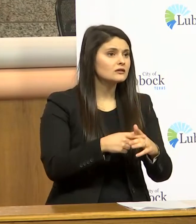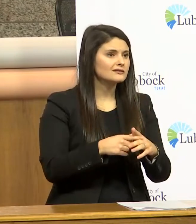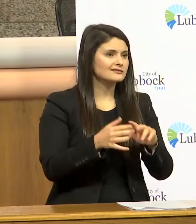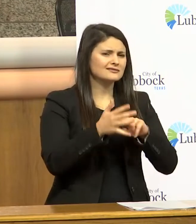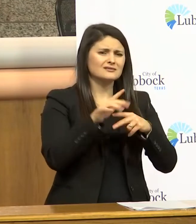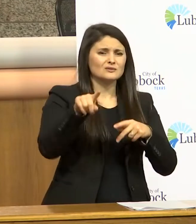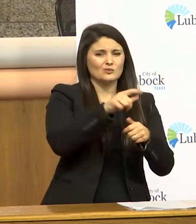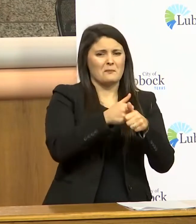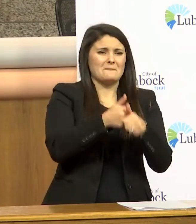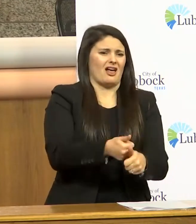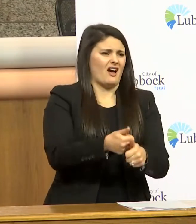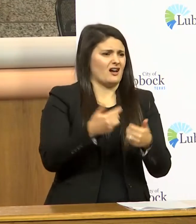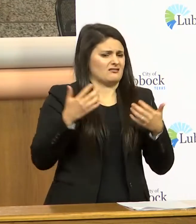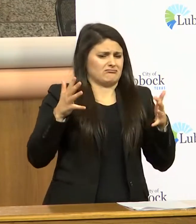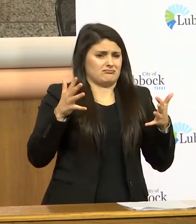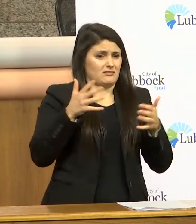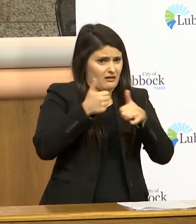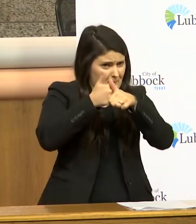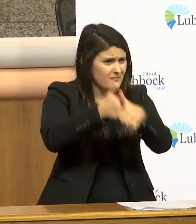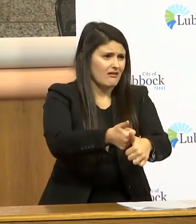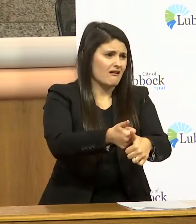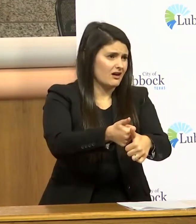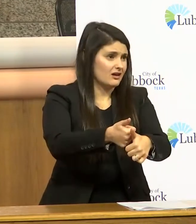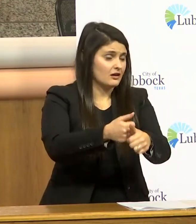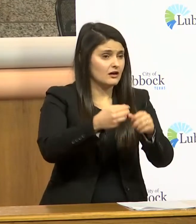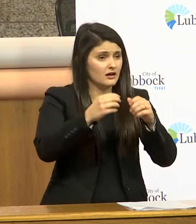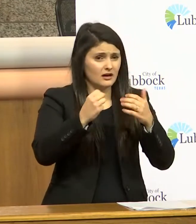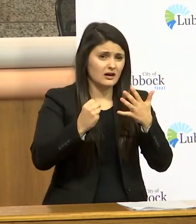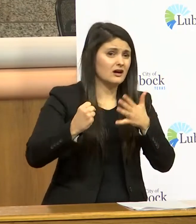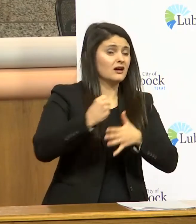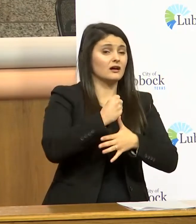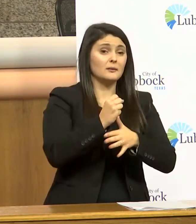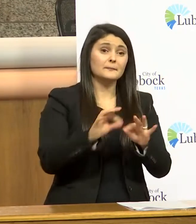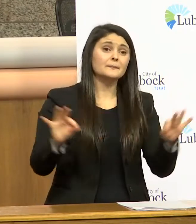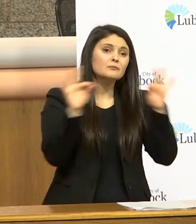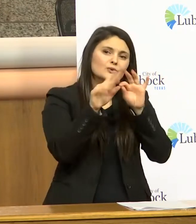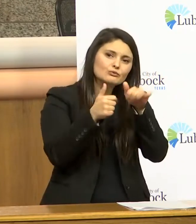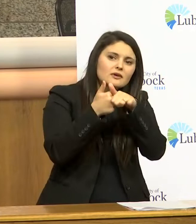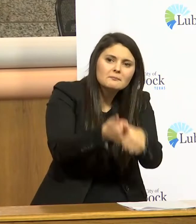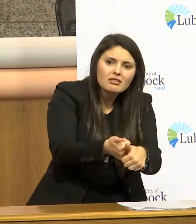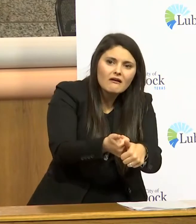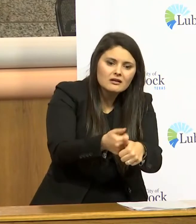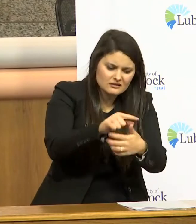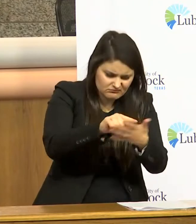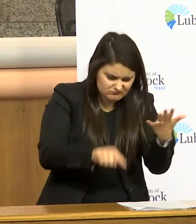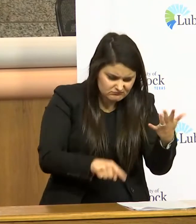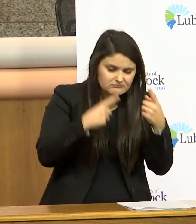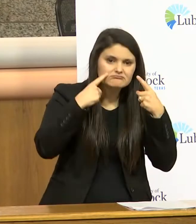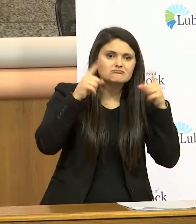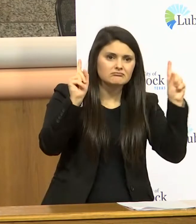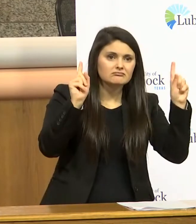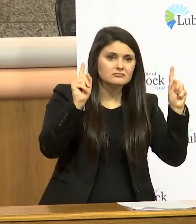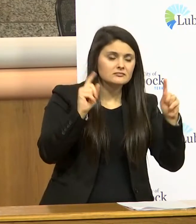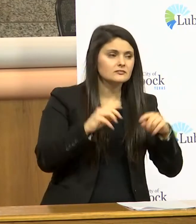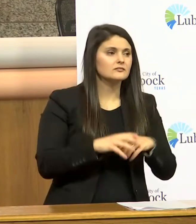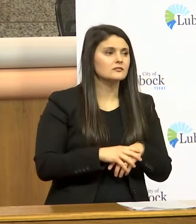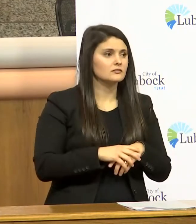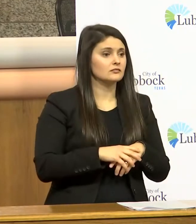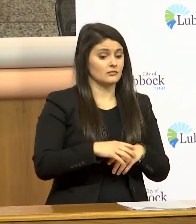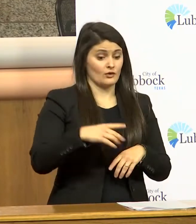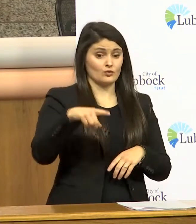about compliance okay the number one thing is compliance the voluntary